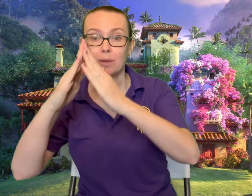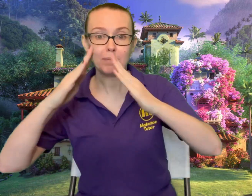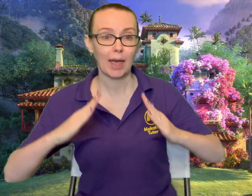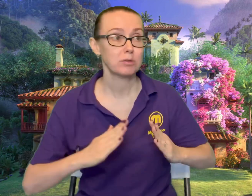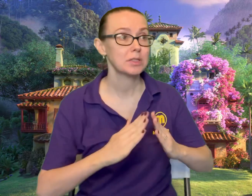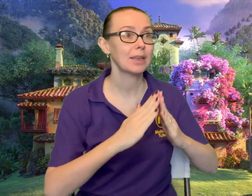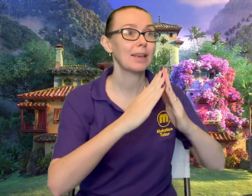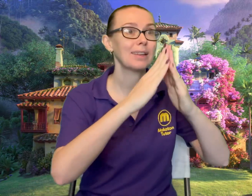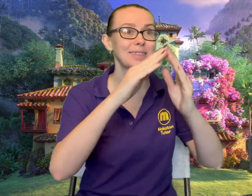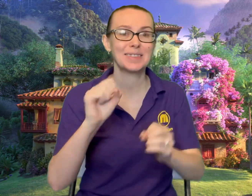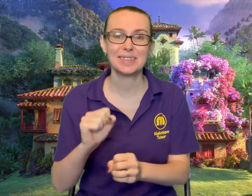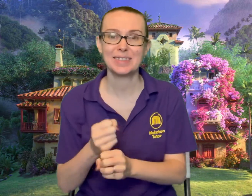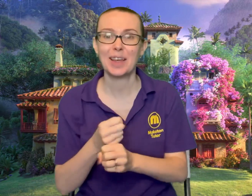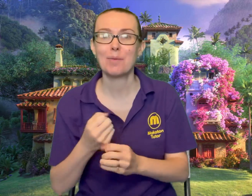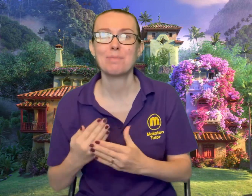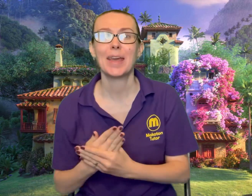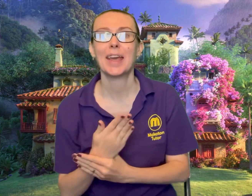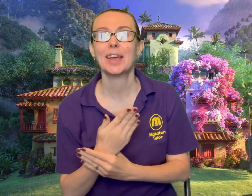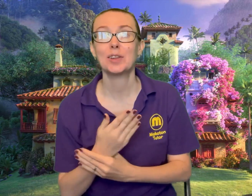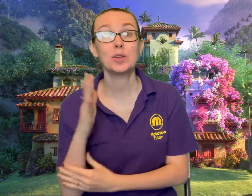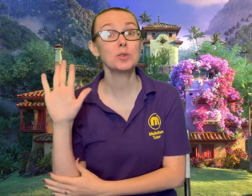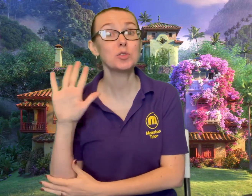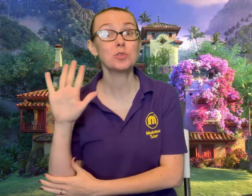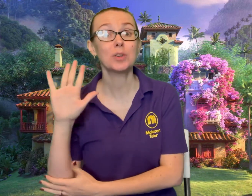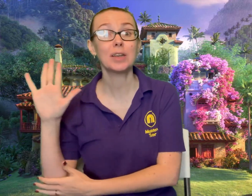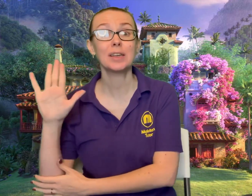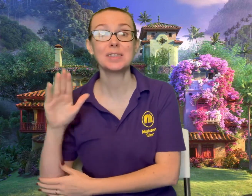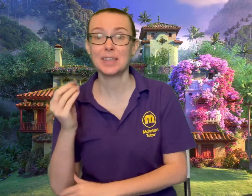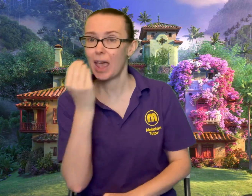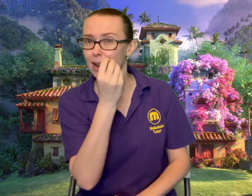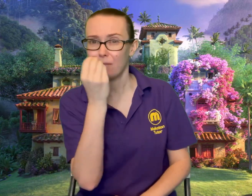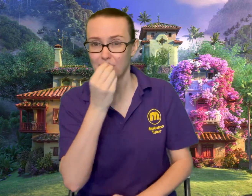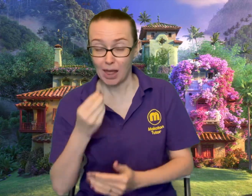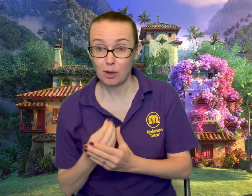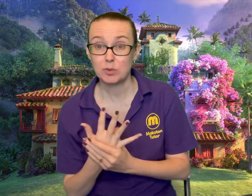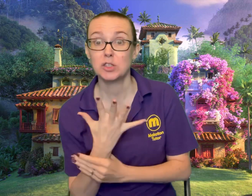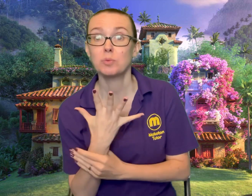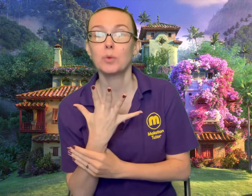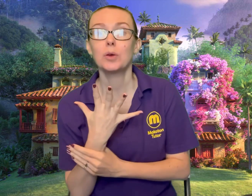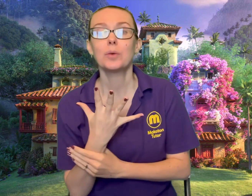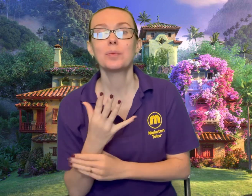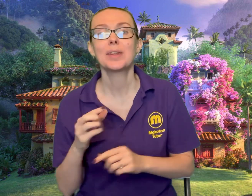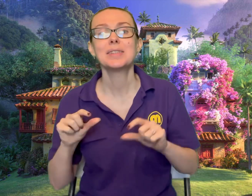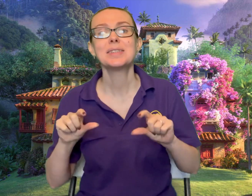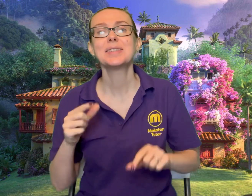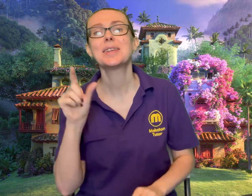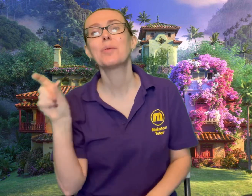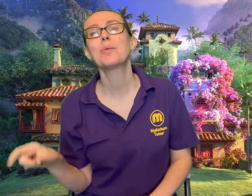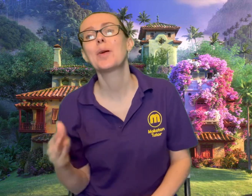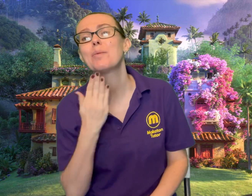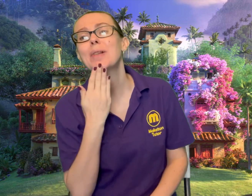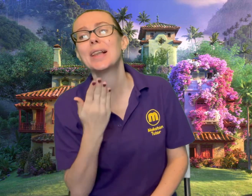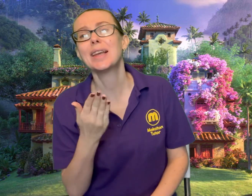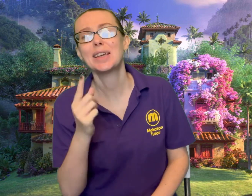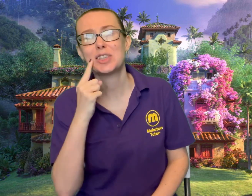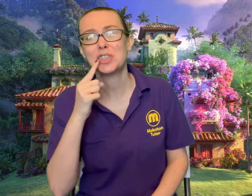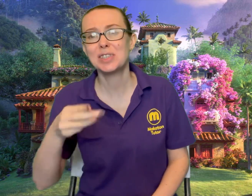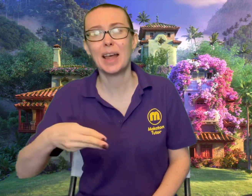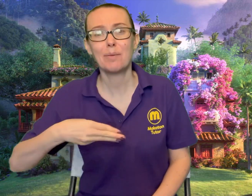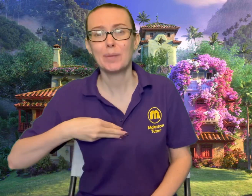mountains Make new trees and flowers grow So now please, let me